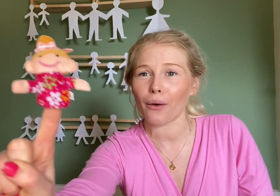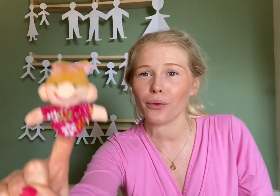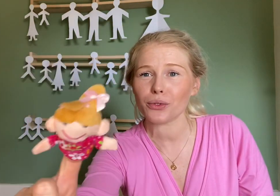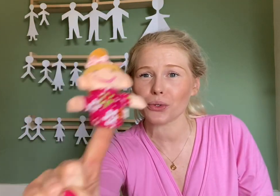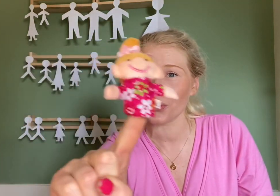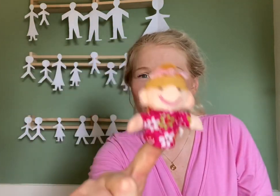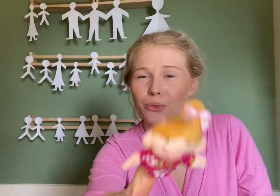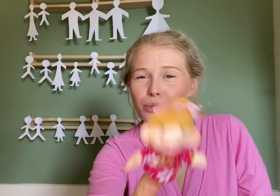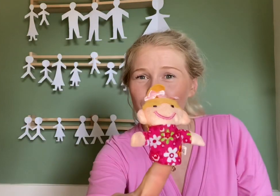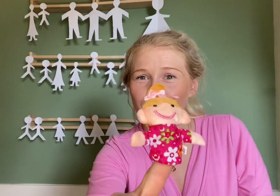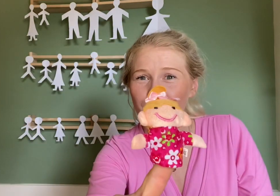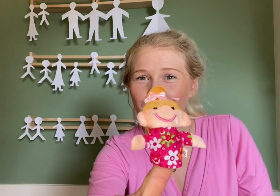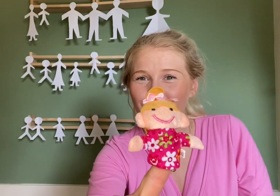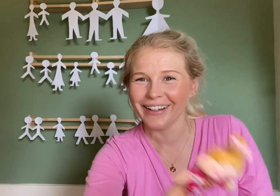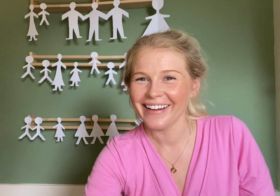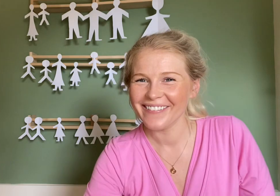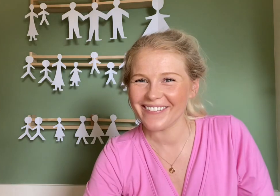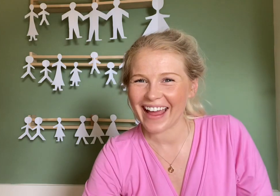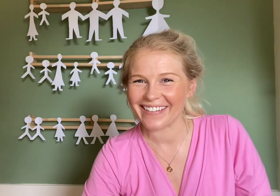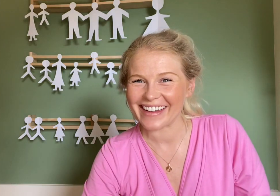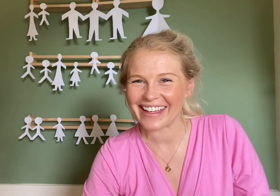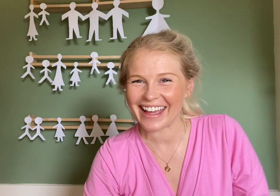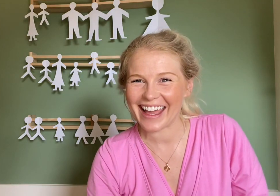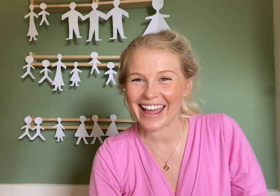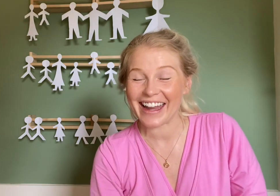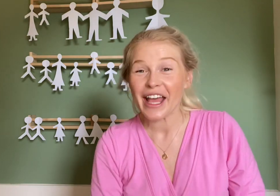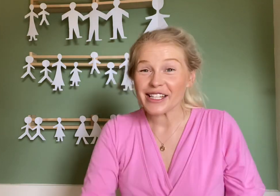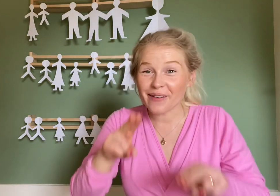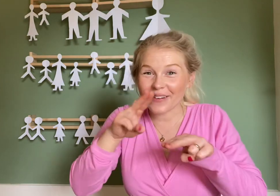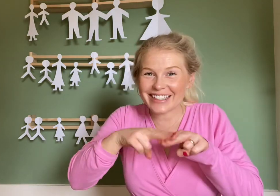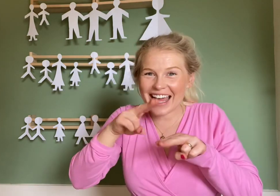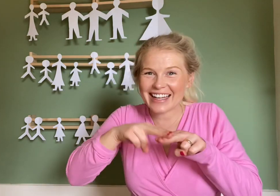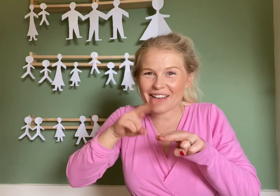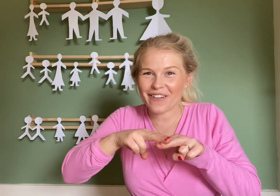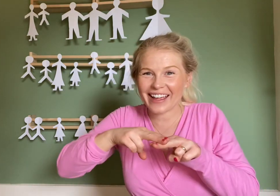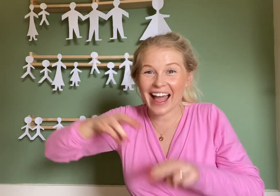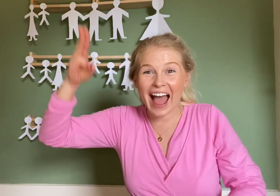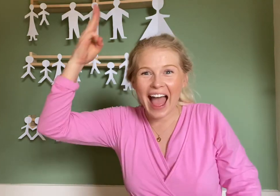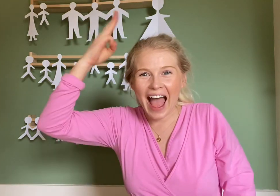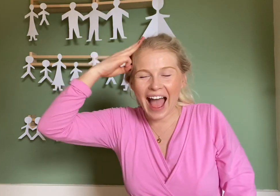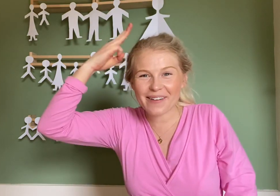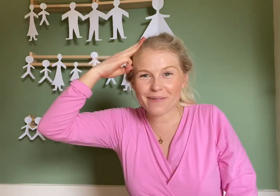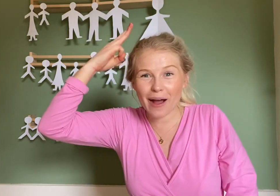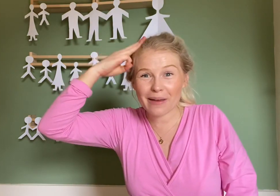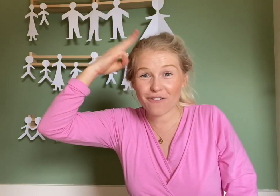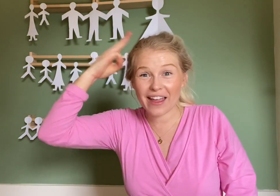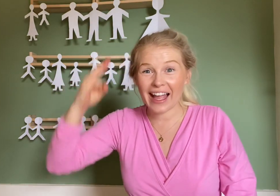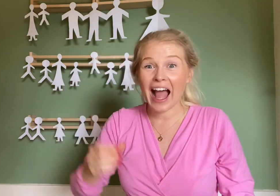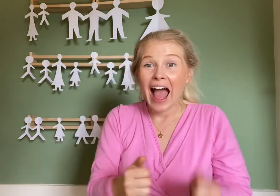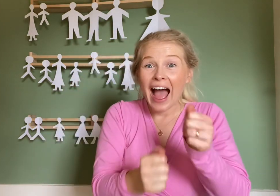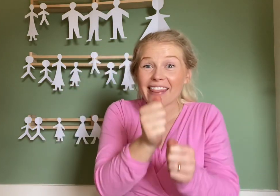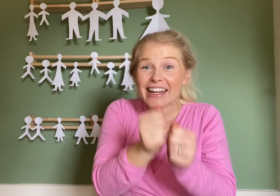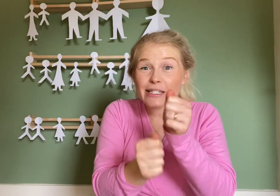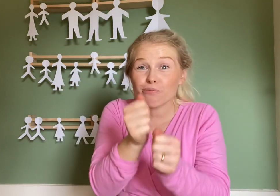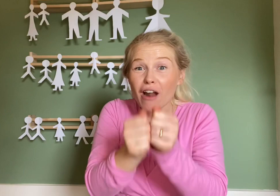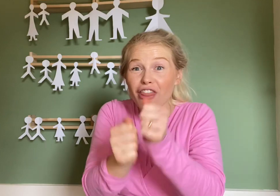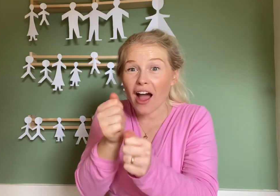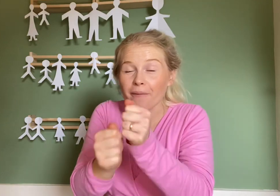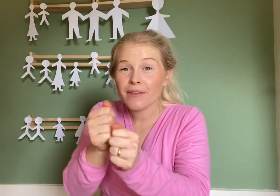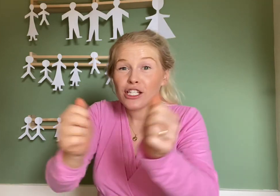do you do? Very good. So we've got daddy finger and mummy finger and then it's brother. So